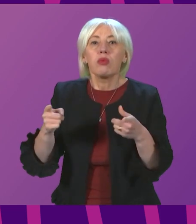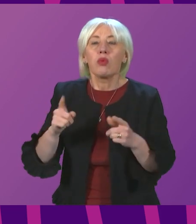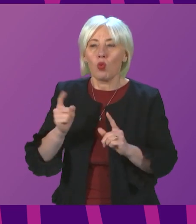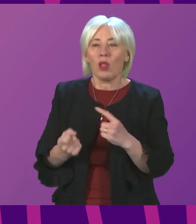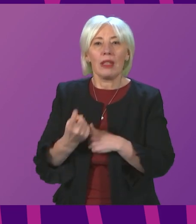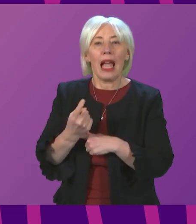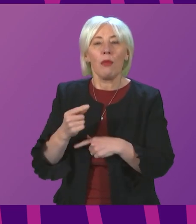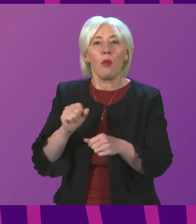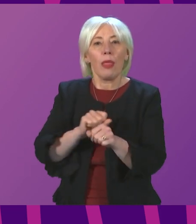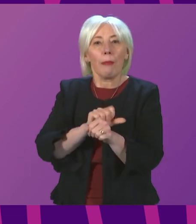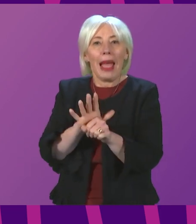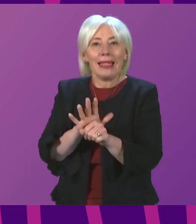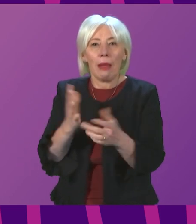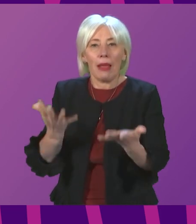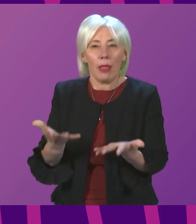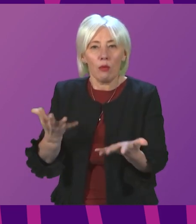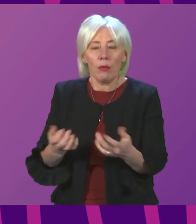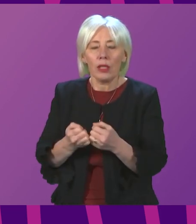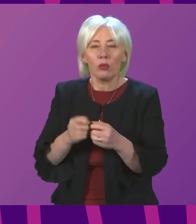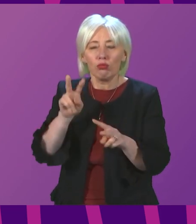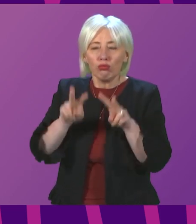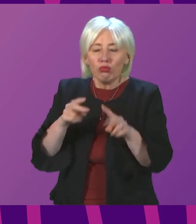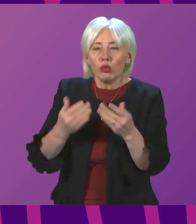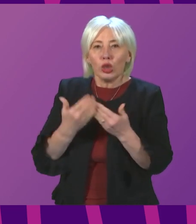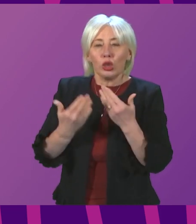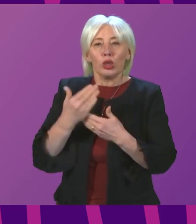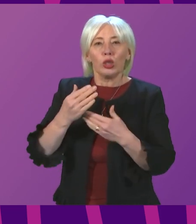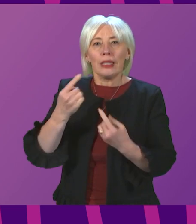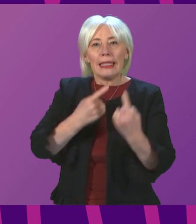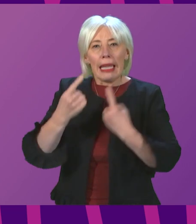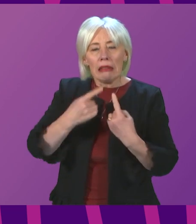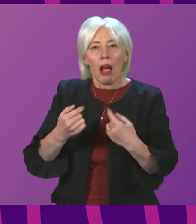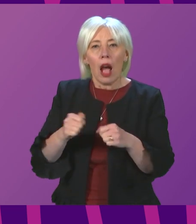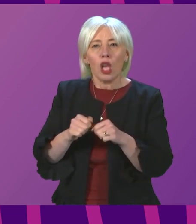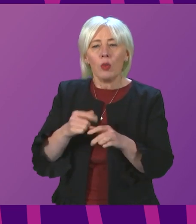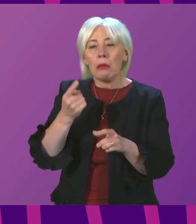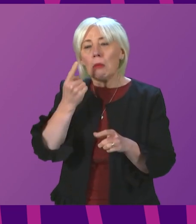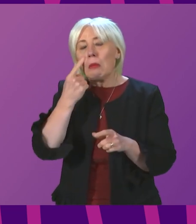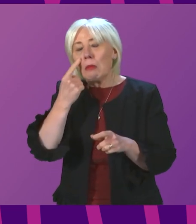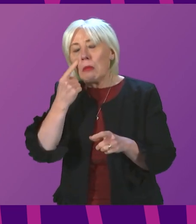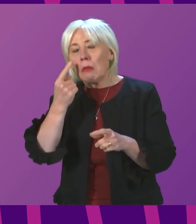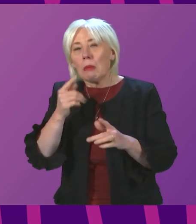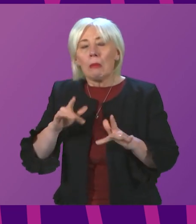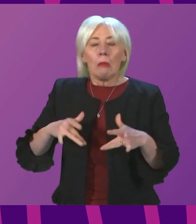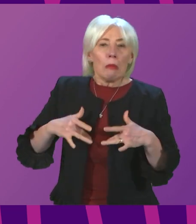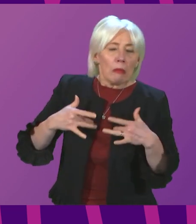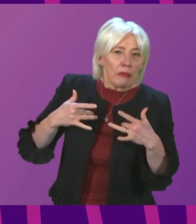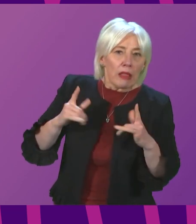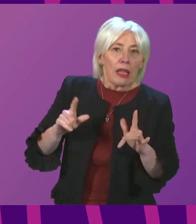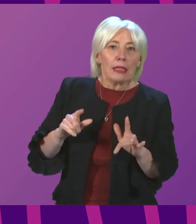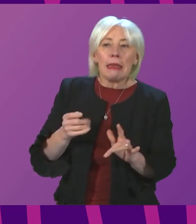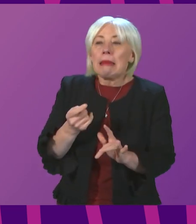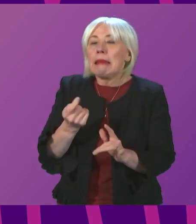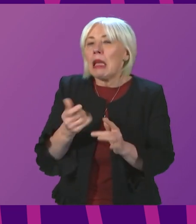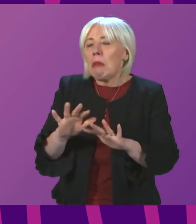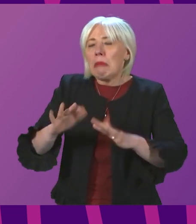of the pandemic. I will assess the latest data and set out our tentative view that although significant uncertainties